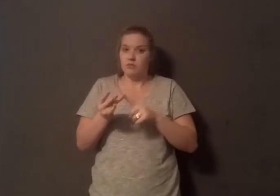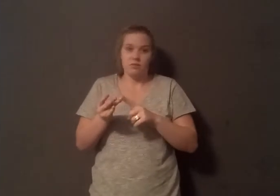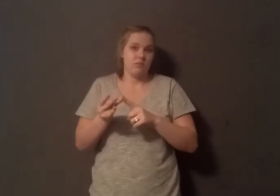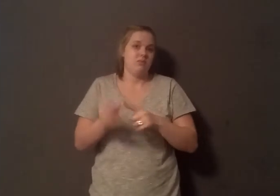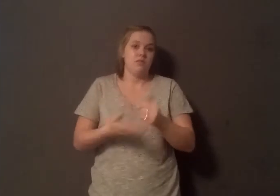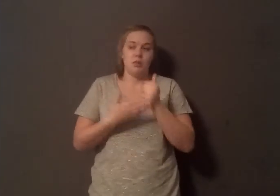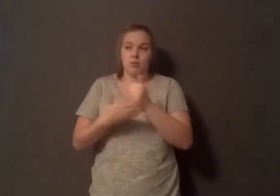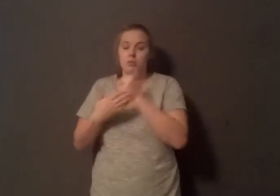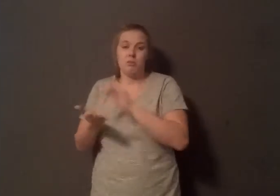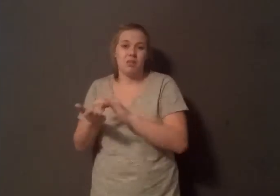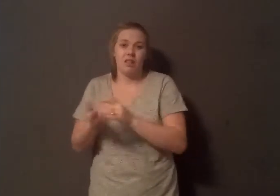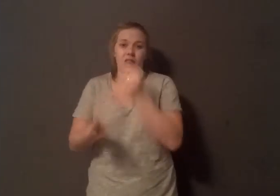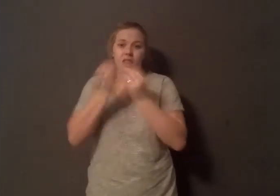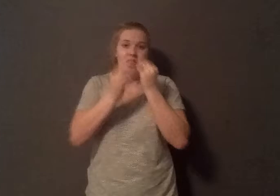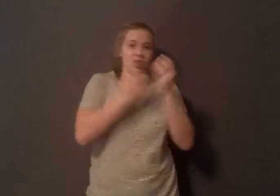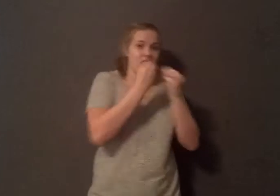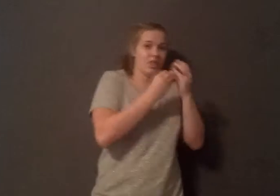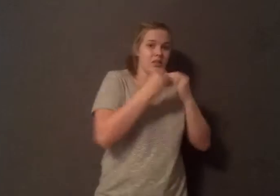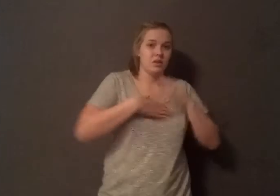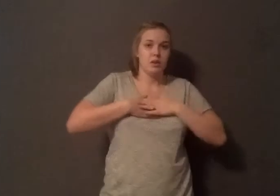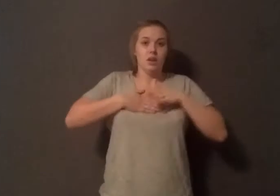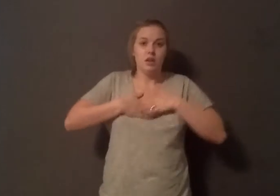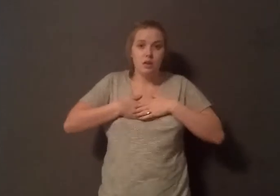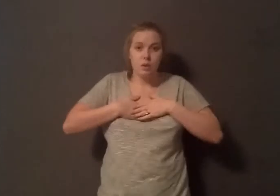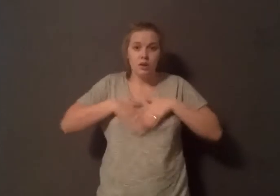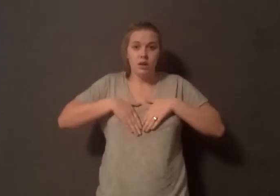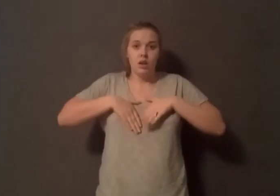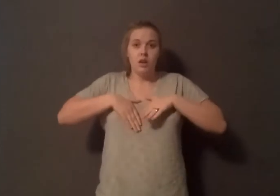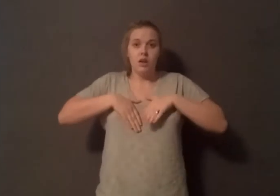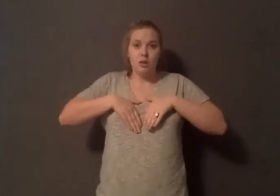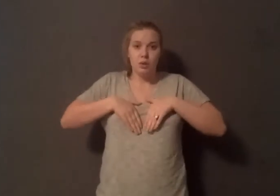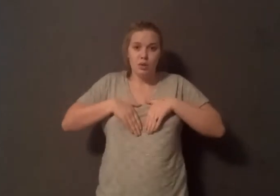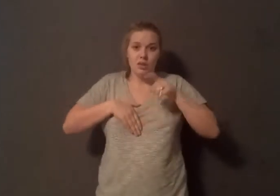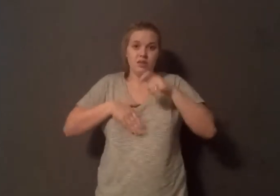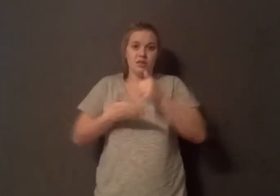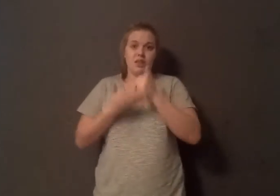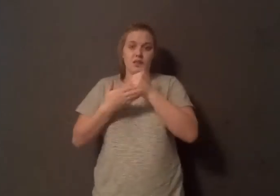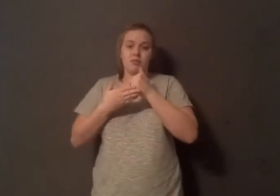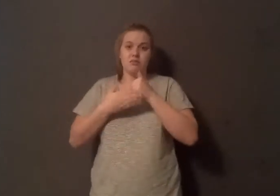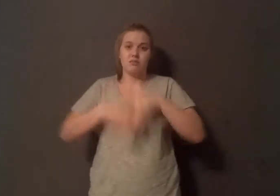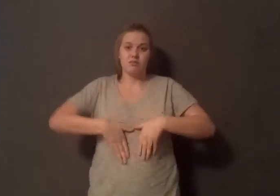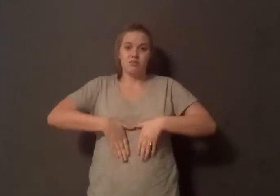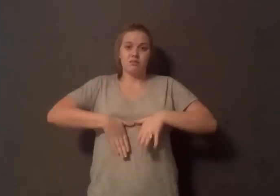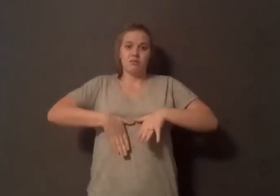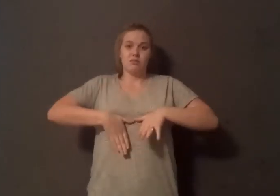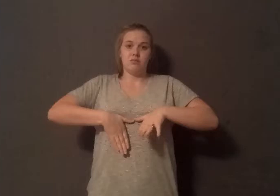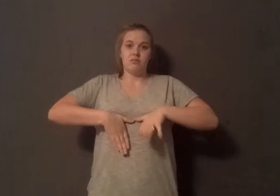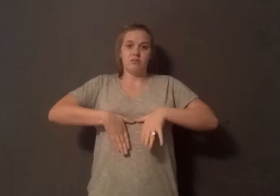breathe. And my asthma has been so bad this past year. I use it during the day as well to get some air.